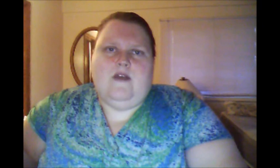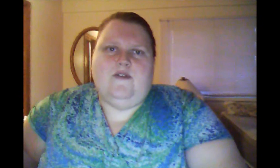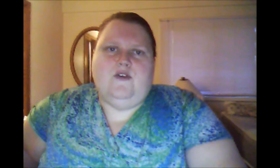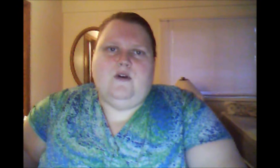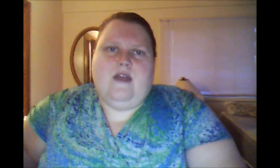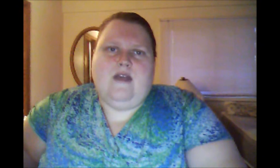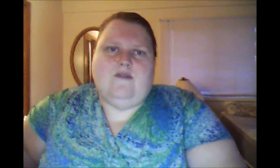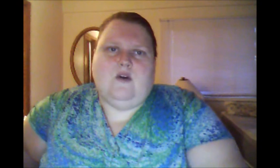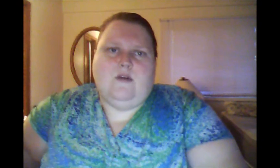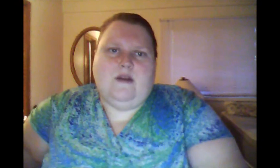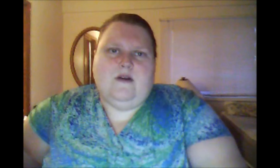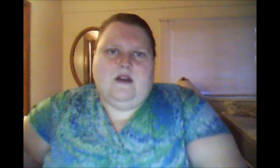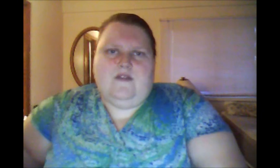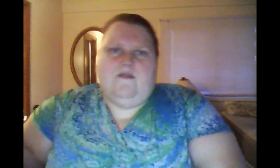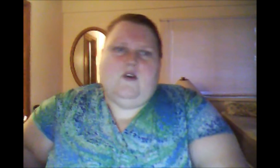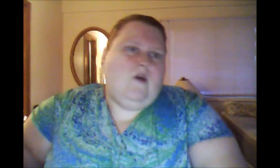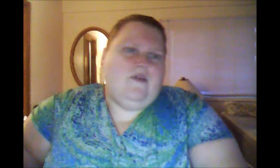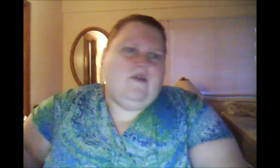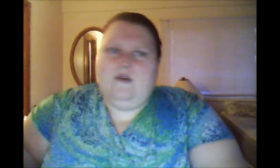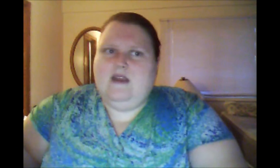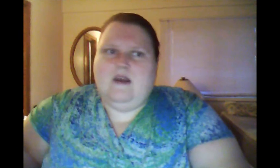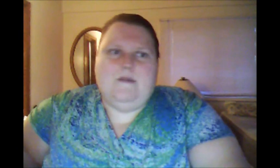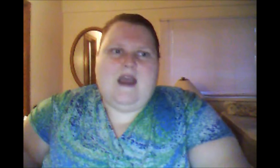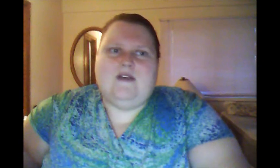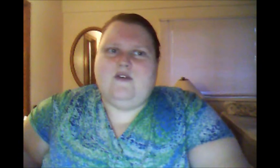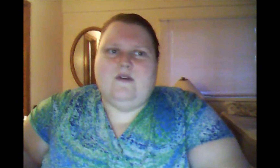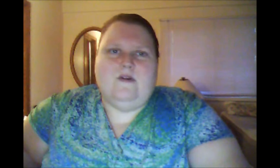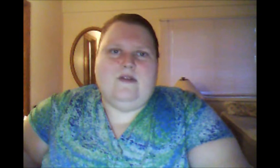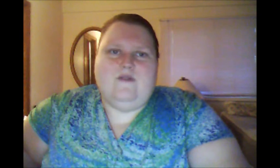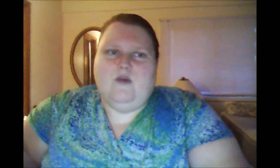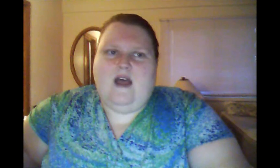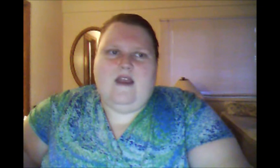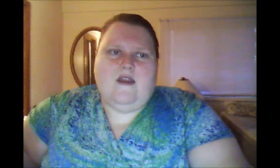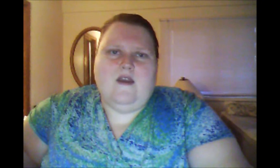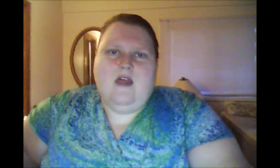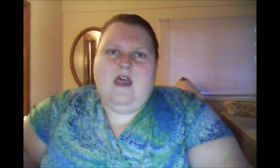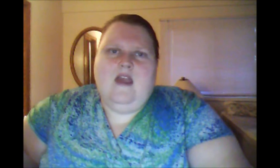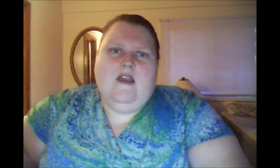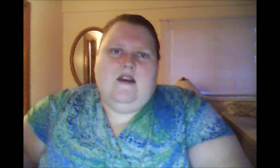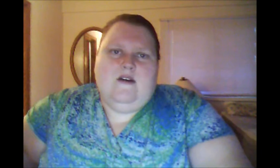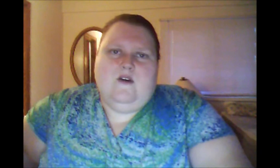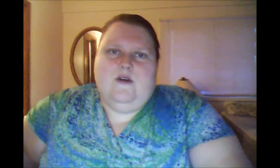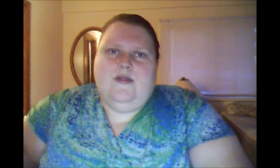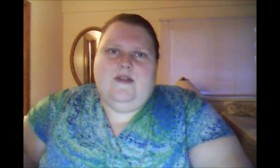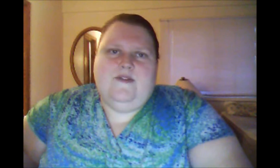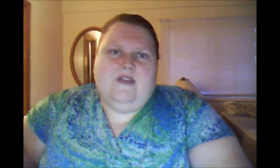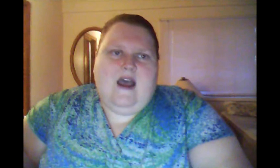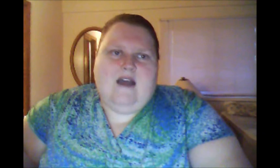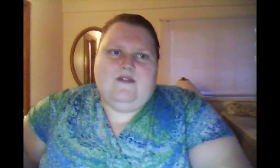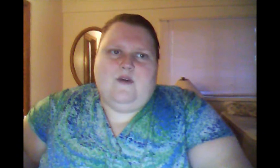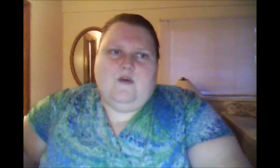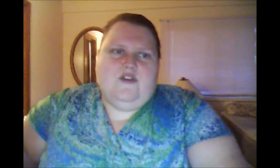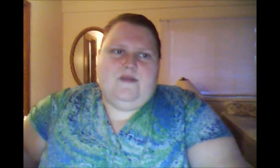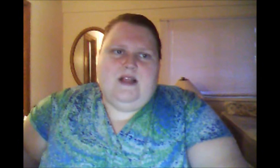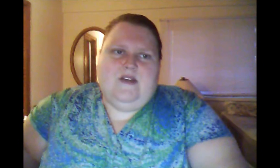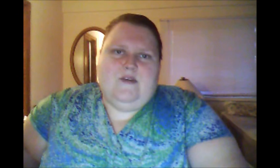You don't have to go to paradise if you don't want to. You can come back to Earth if you like. Earth is not the most pleasant